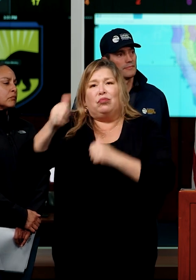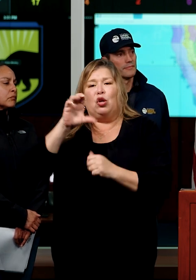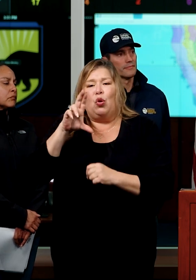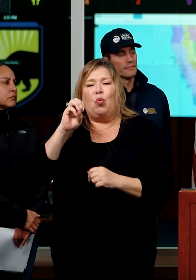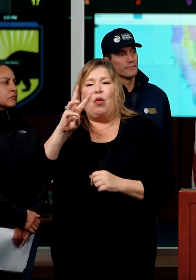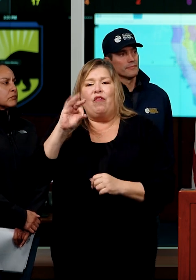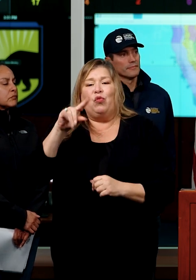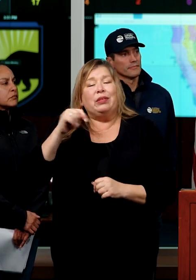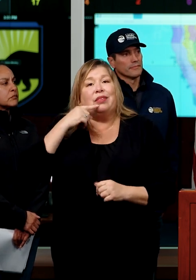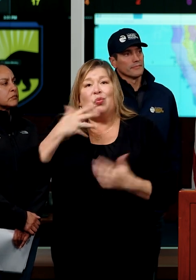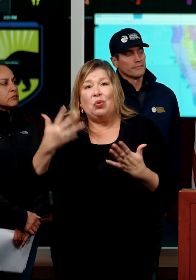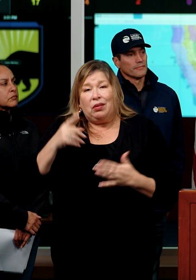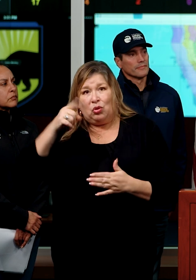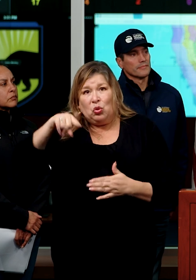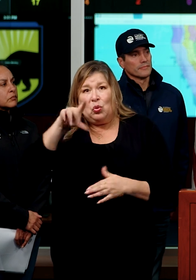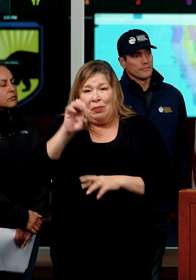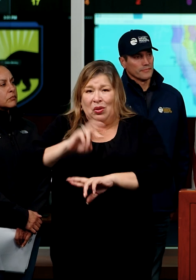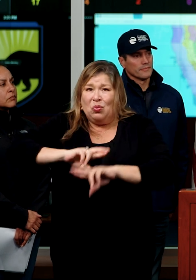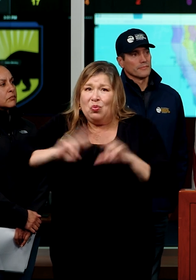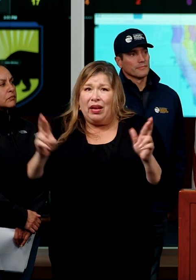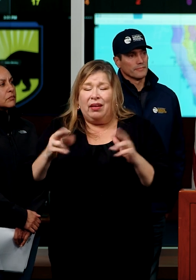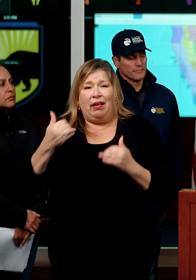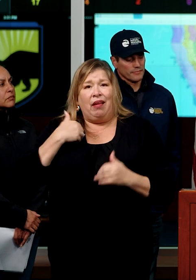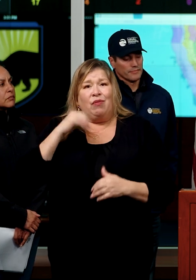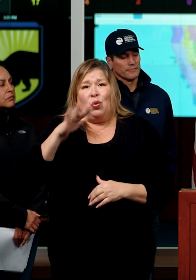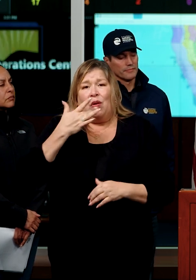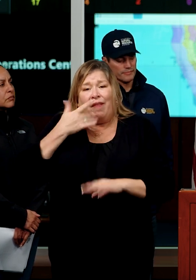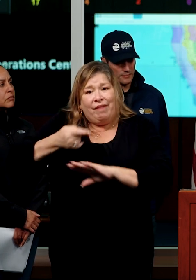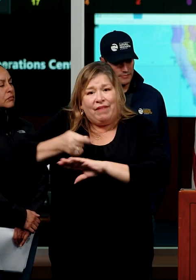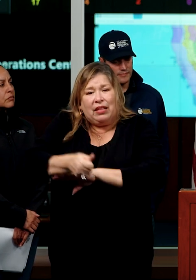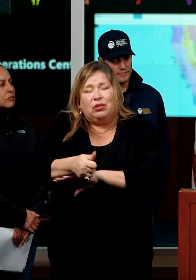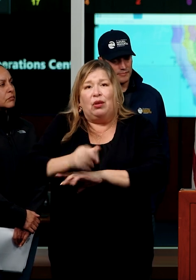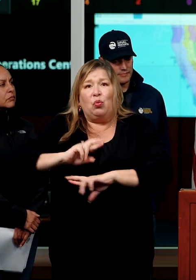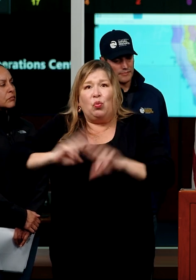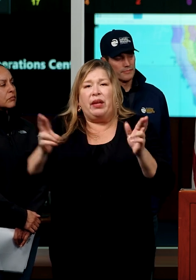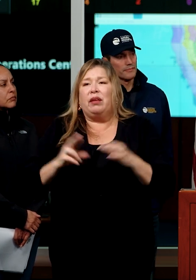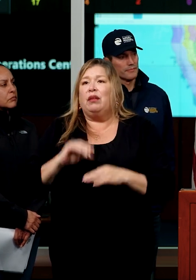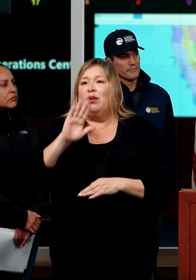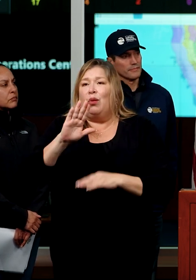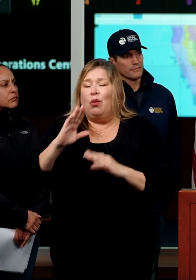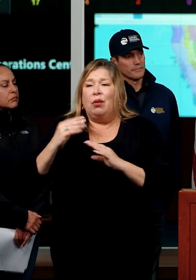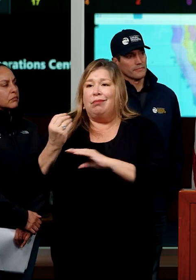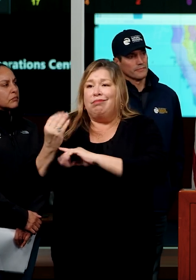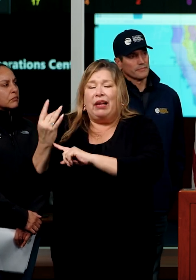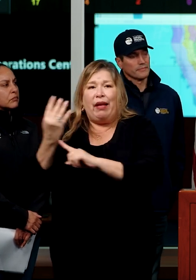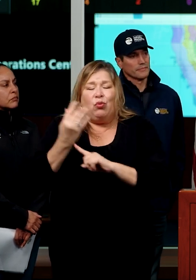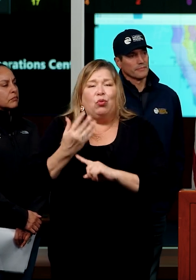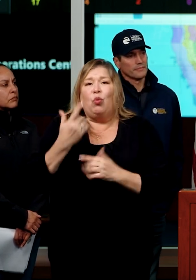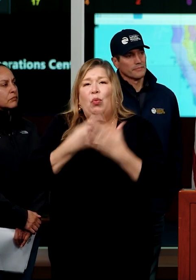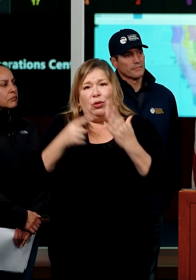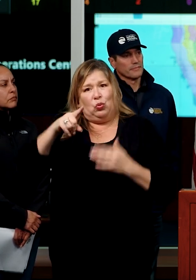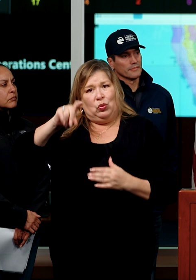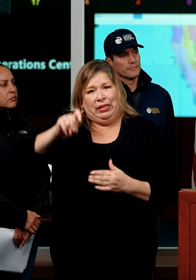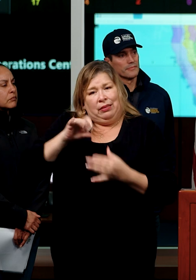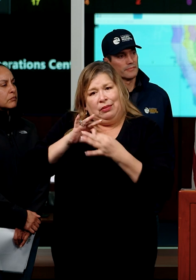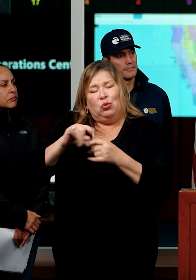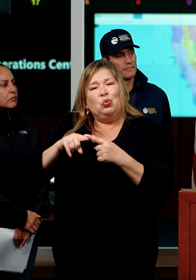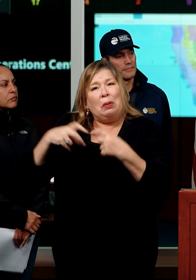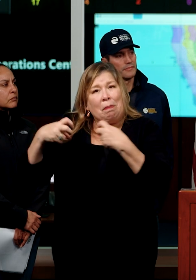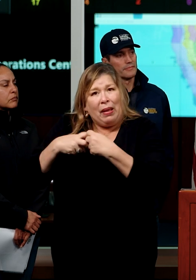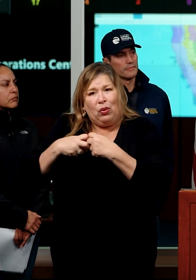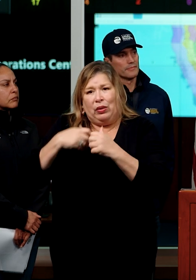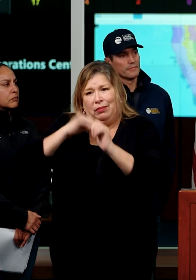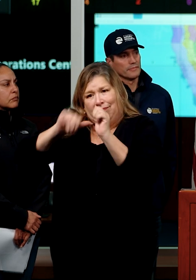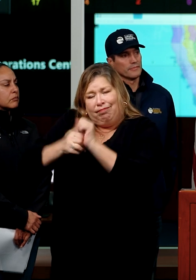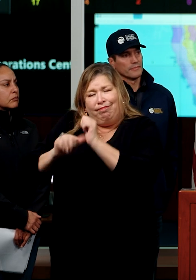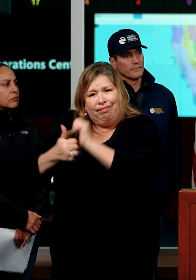prepared, uh, with your own flashlights, own, uh, household, uh, equipment as it relates to batteries, and making